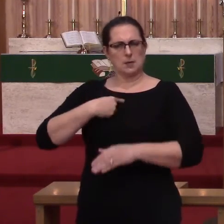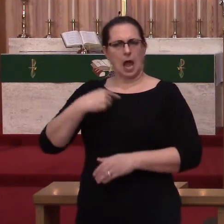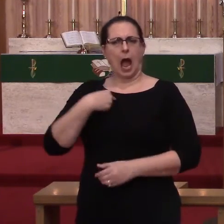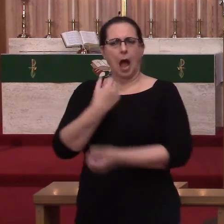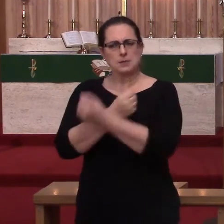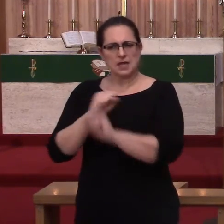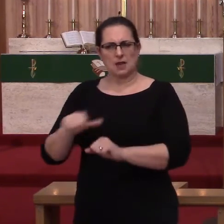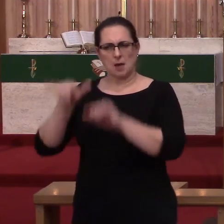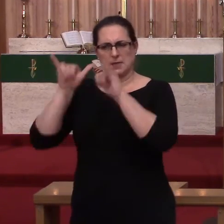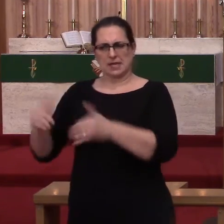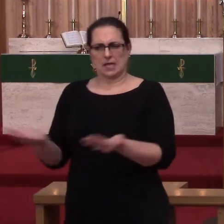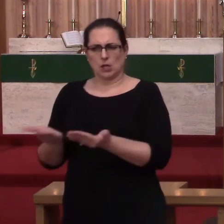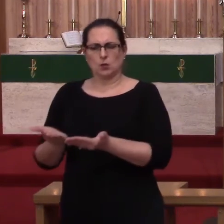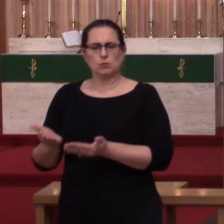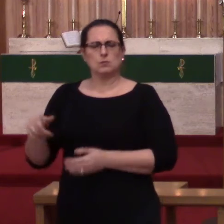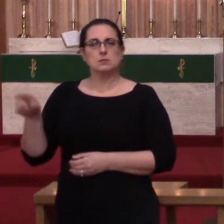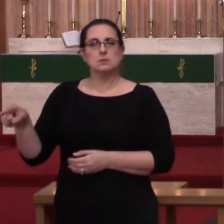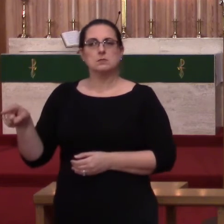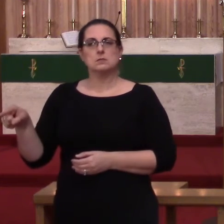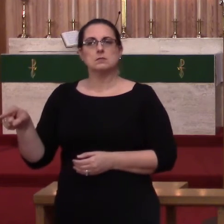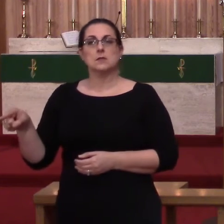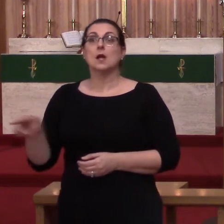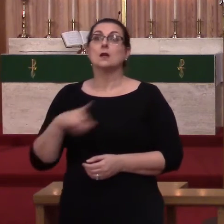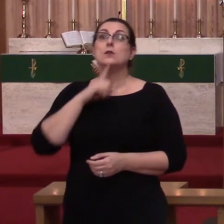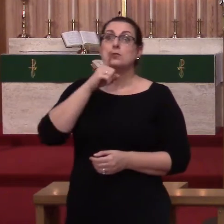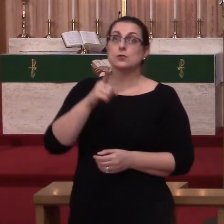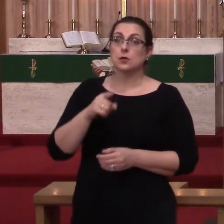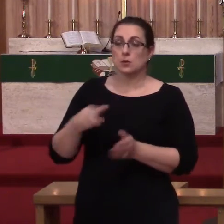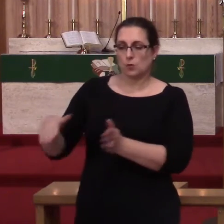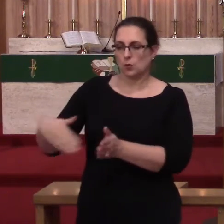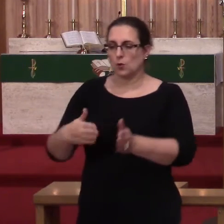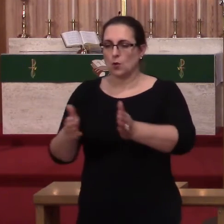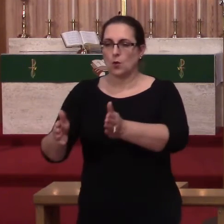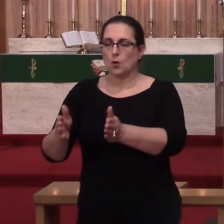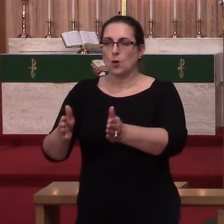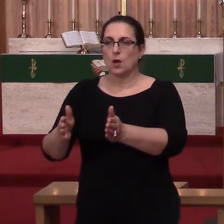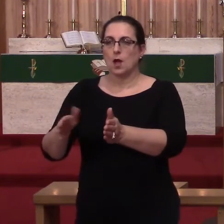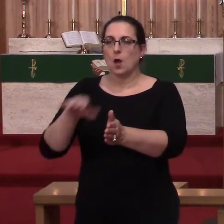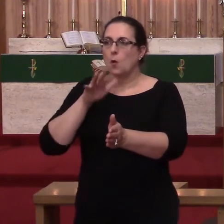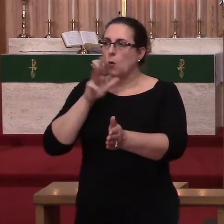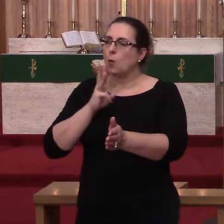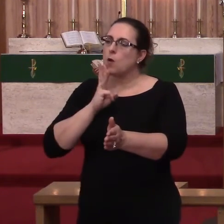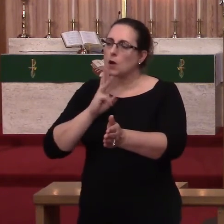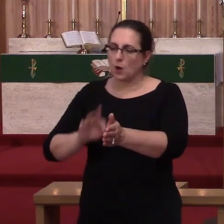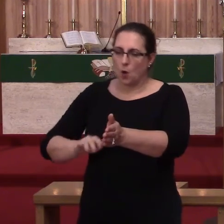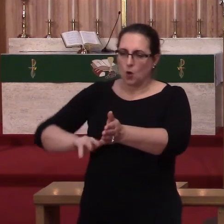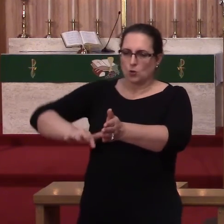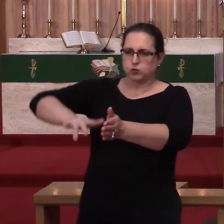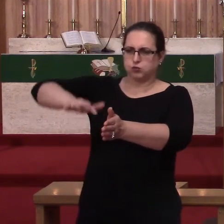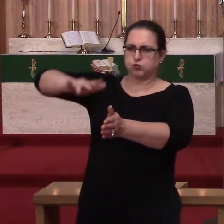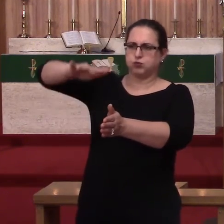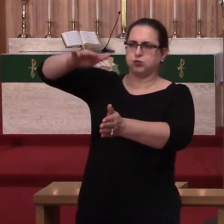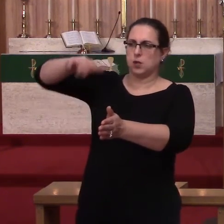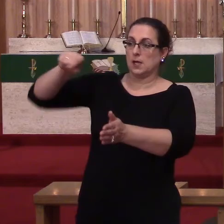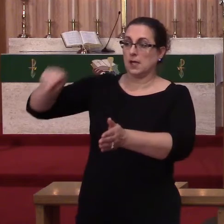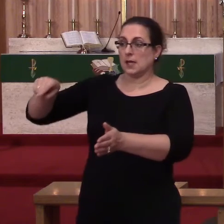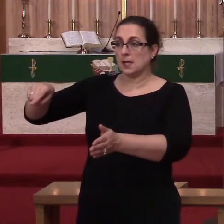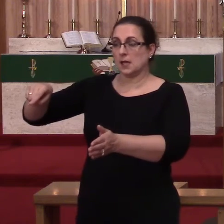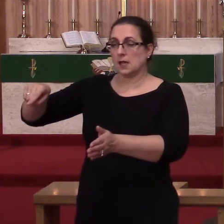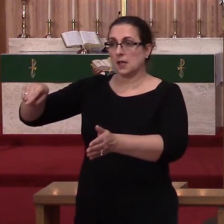right here. And, sure enough, as the radio predicted, the flash flood came. And, the guy gets up on top of